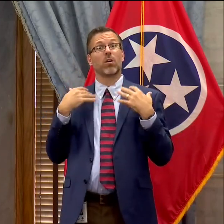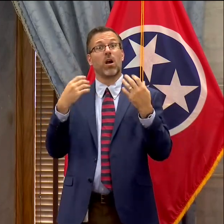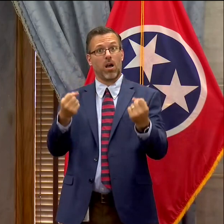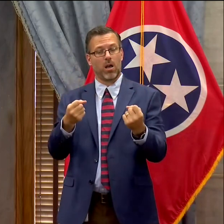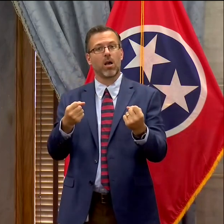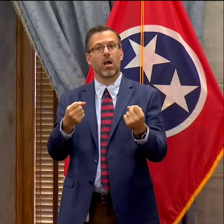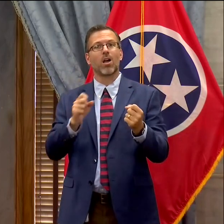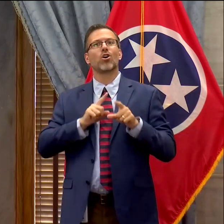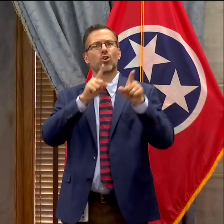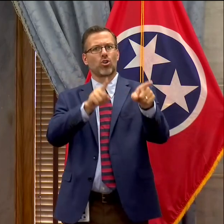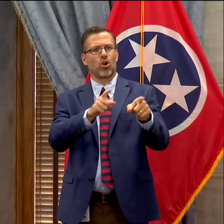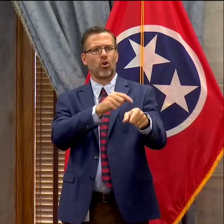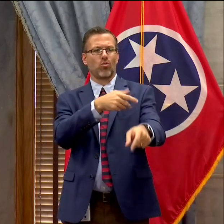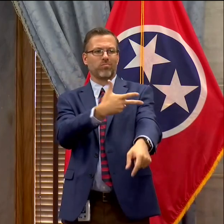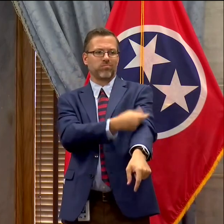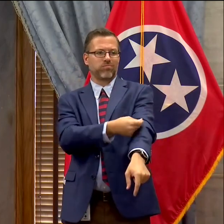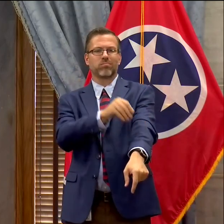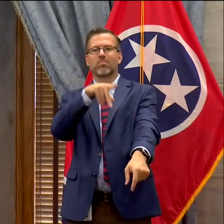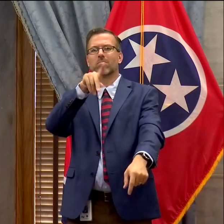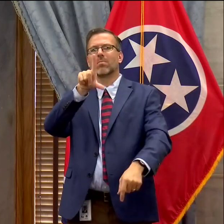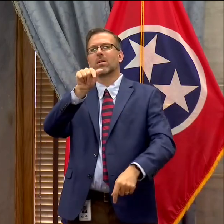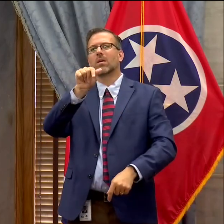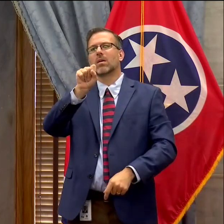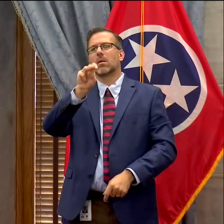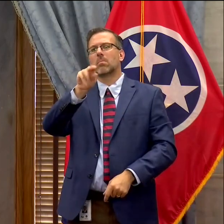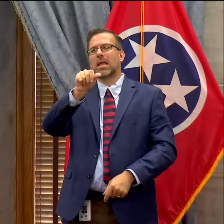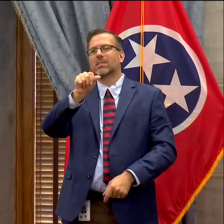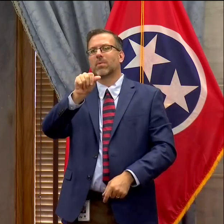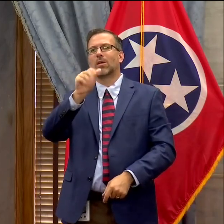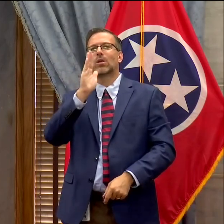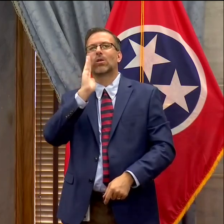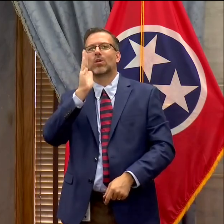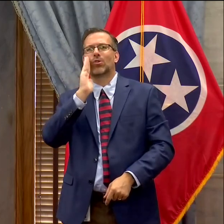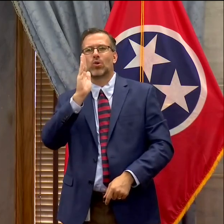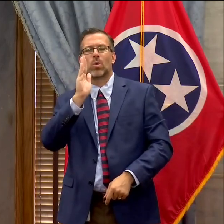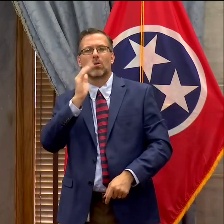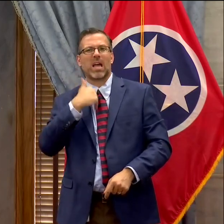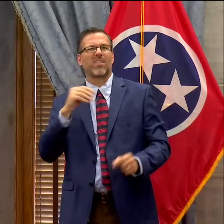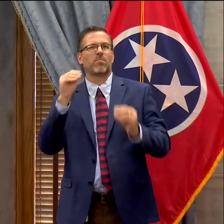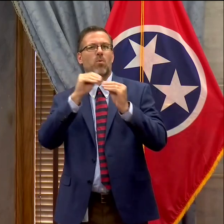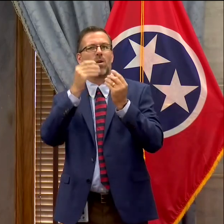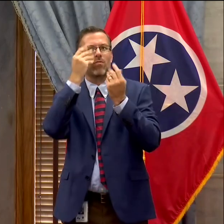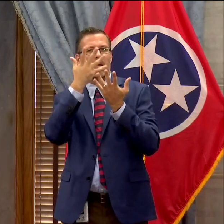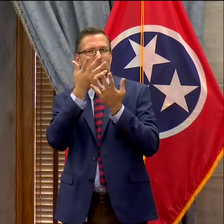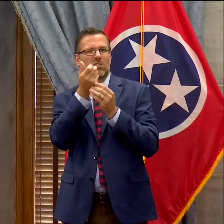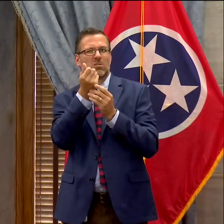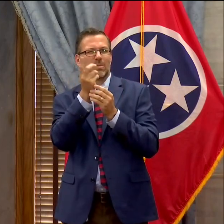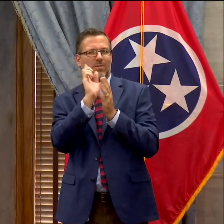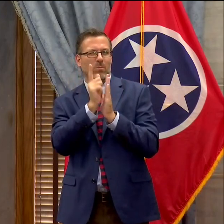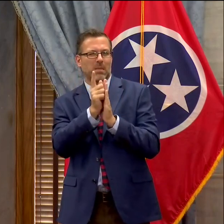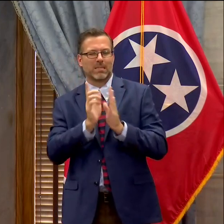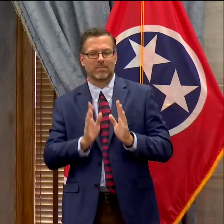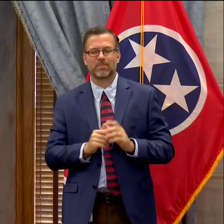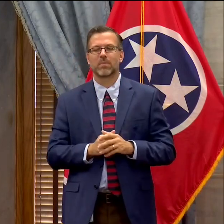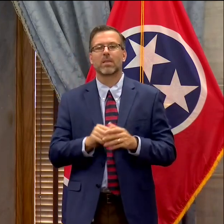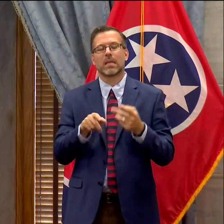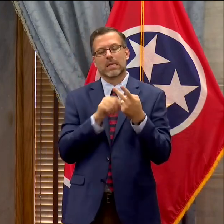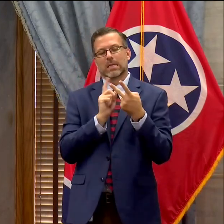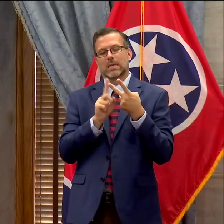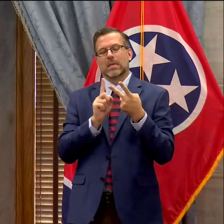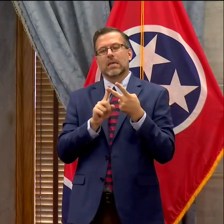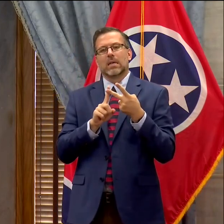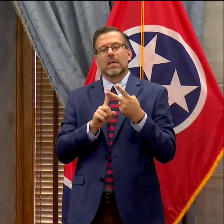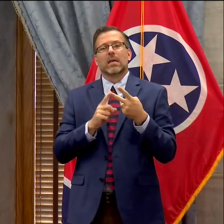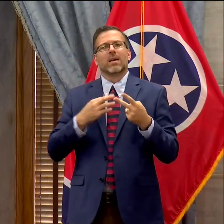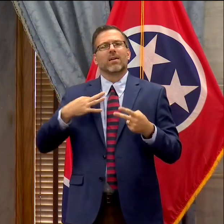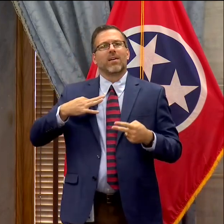them recover faster. I think you may hear a little bit more about that in just a few minutes. Also, I encourage you to volunteer to